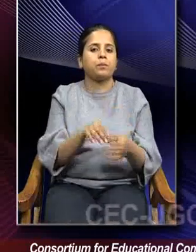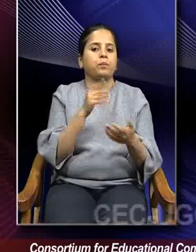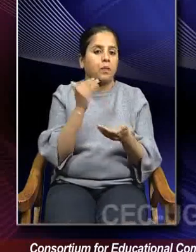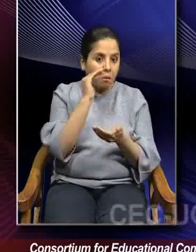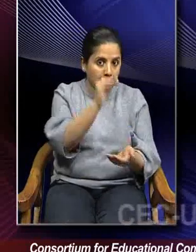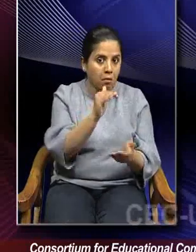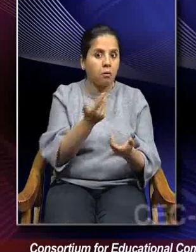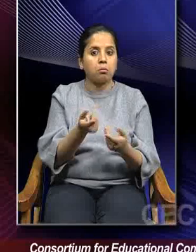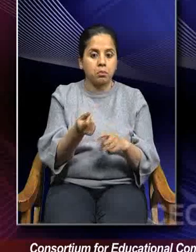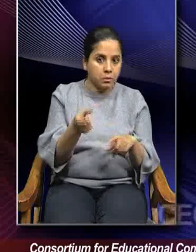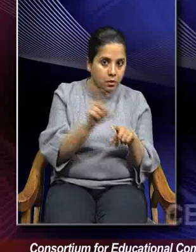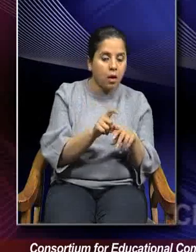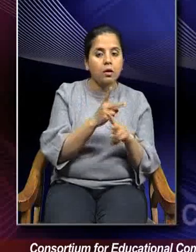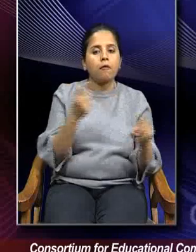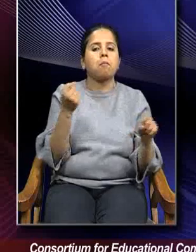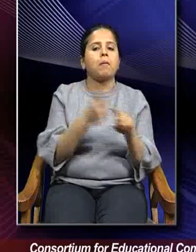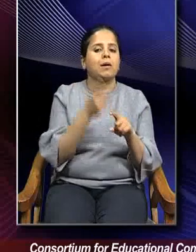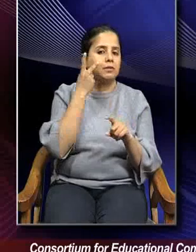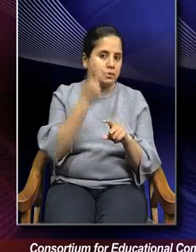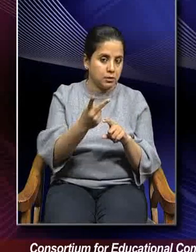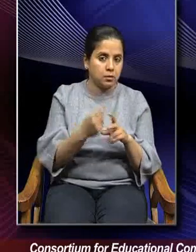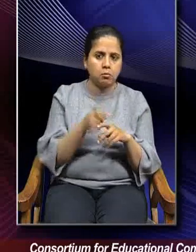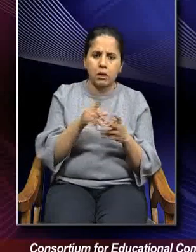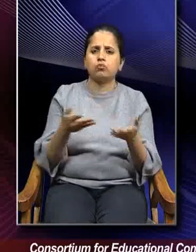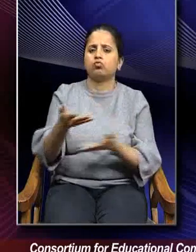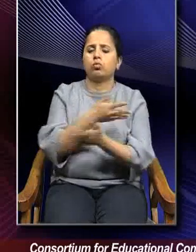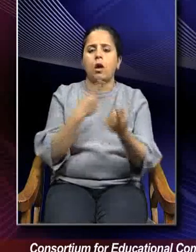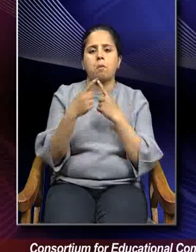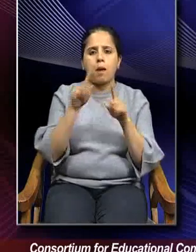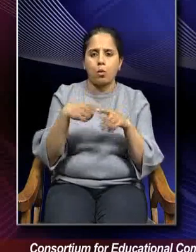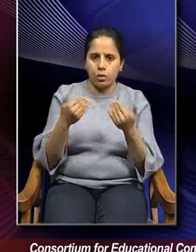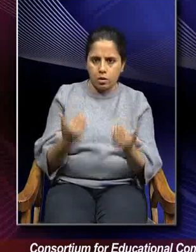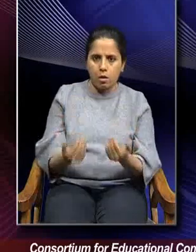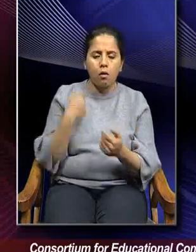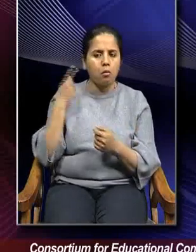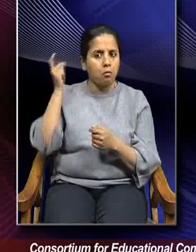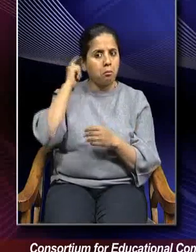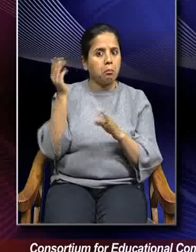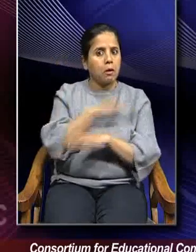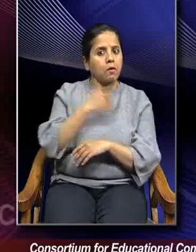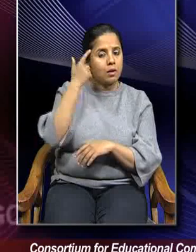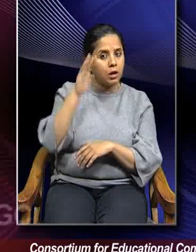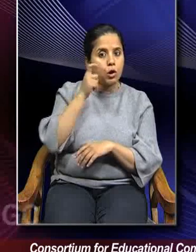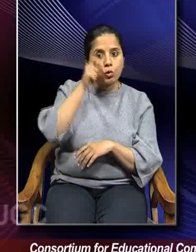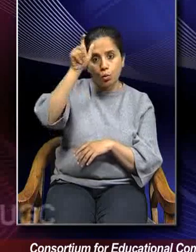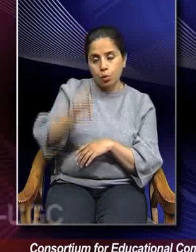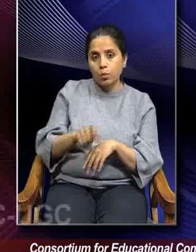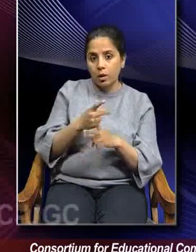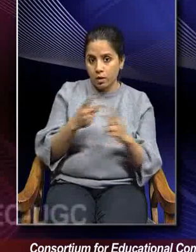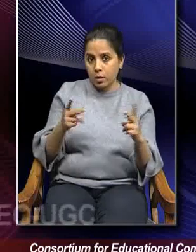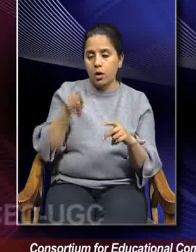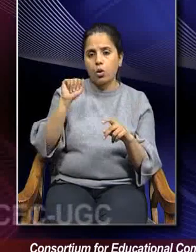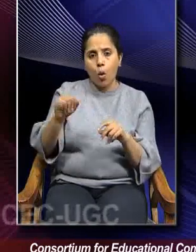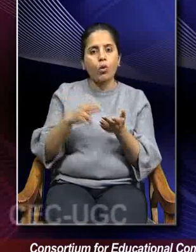motivation. So let us discuss about the assumptions of human being regarding their